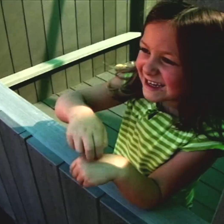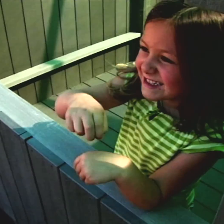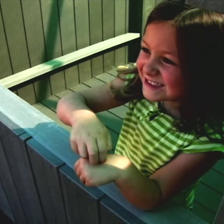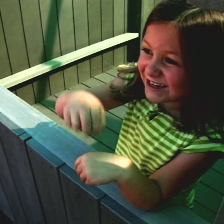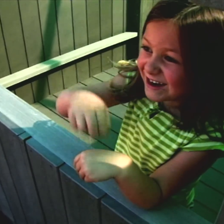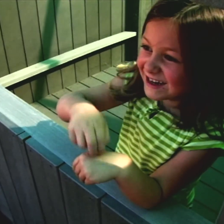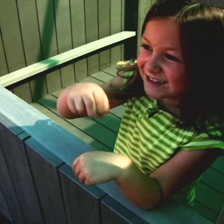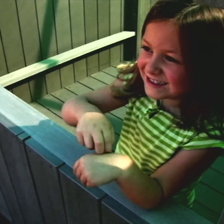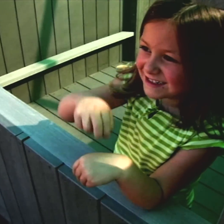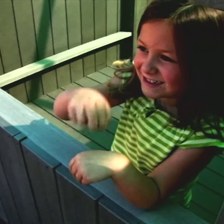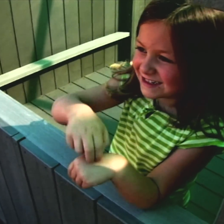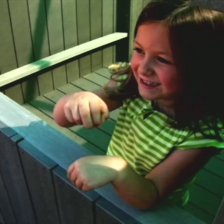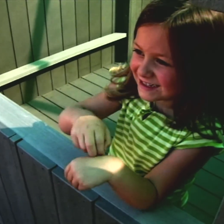I like potatoes.